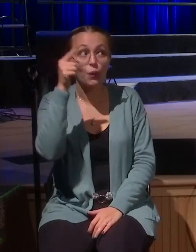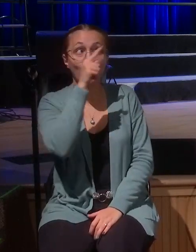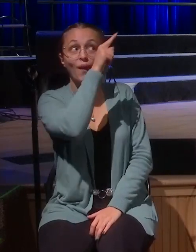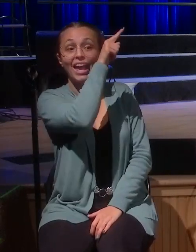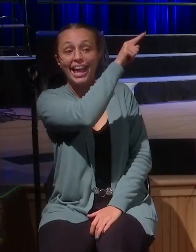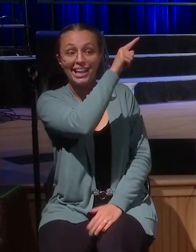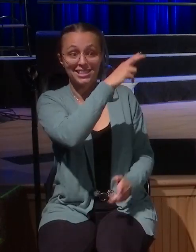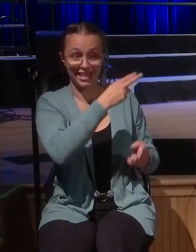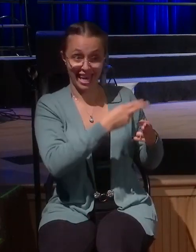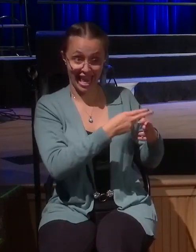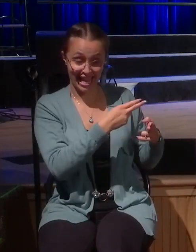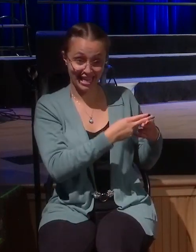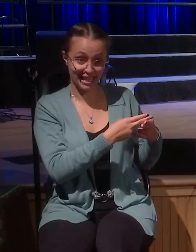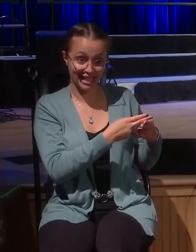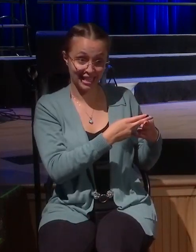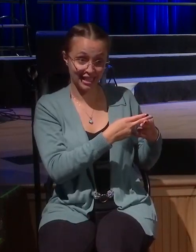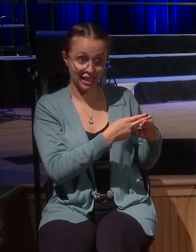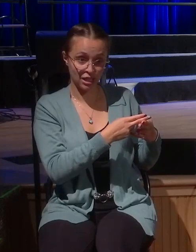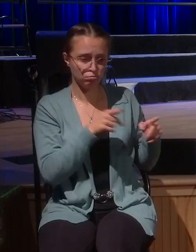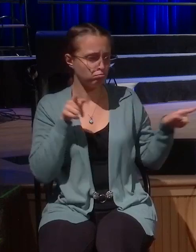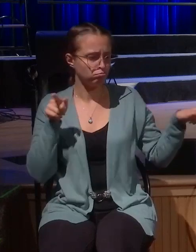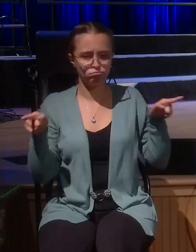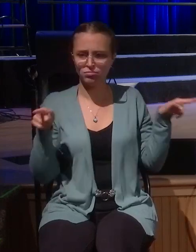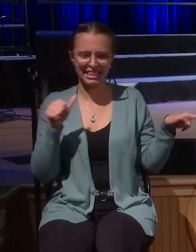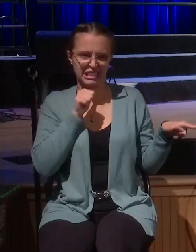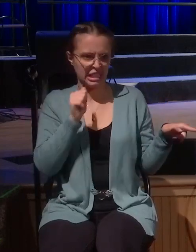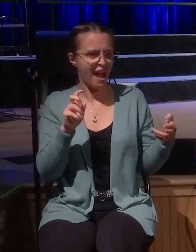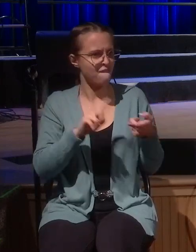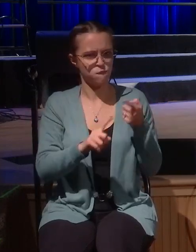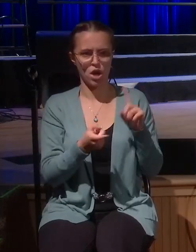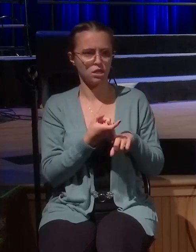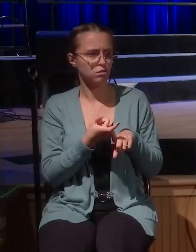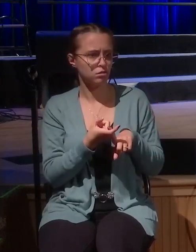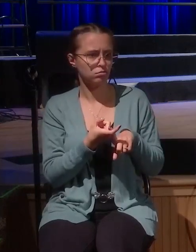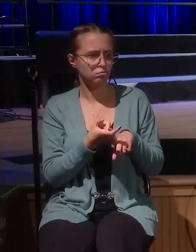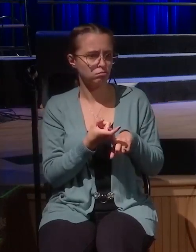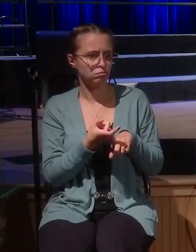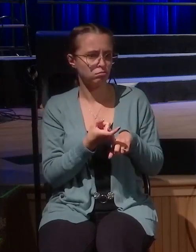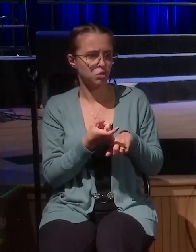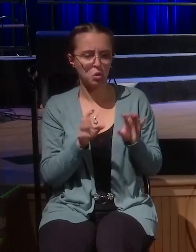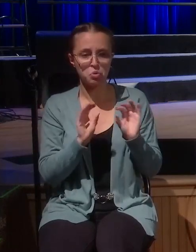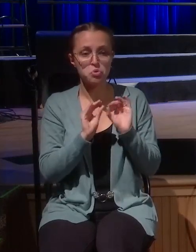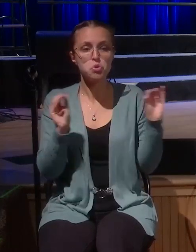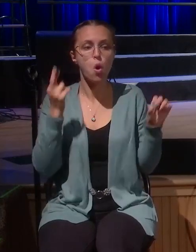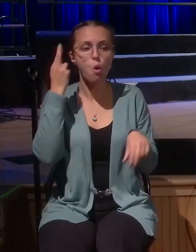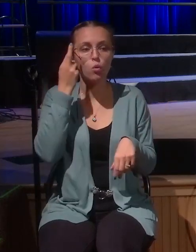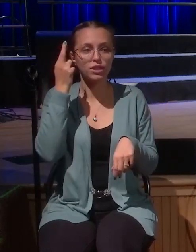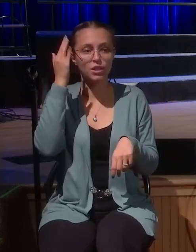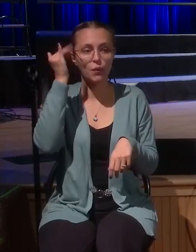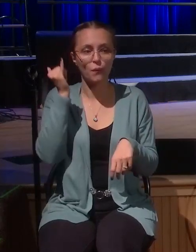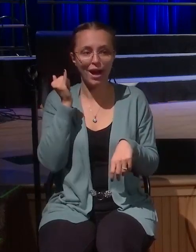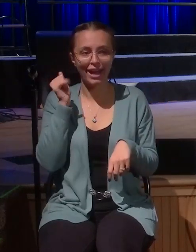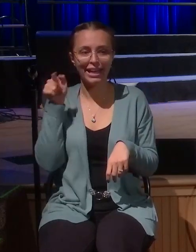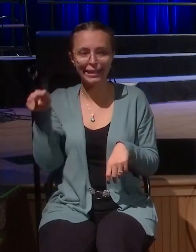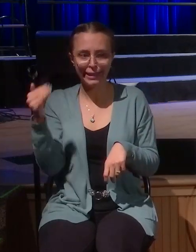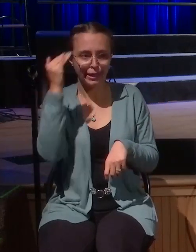He didn't know him. They weren't friends. There's no reason that he would have known him, but by the power of the Holy Spirit, Jesus says,